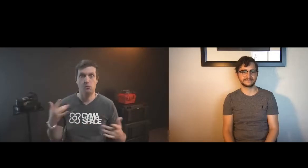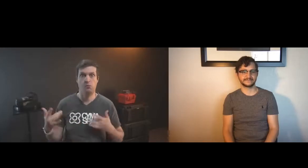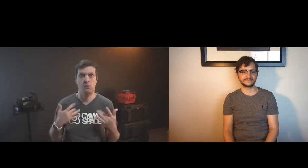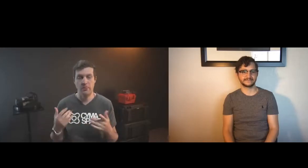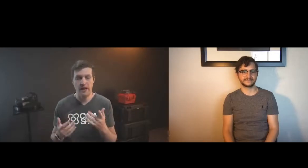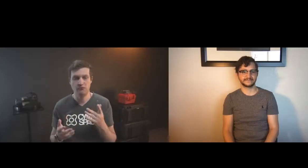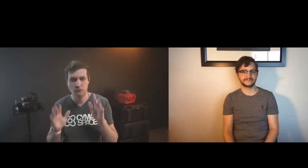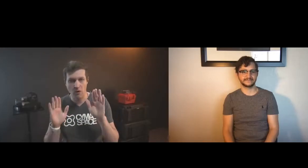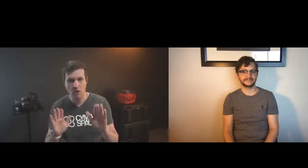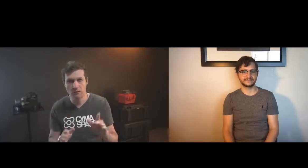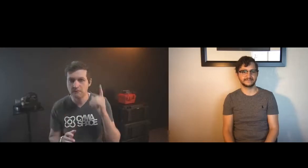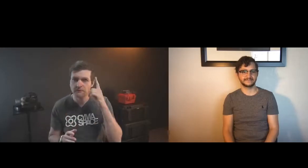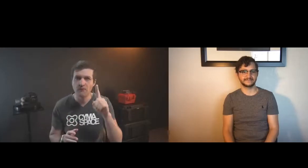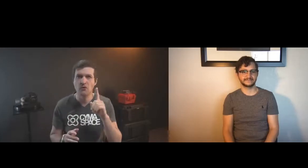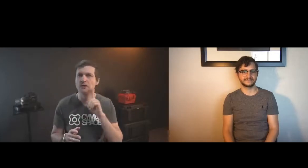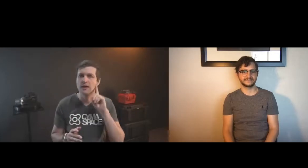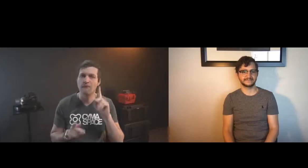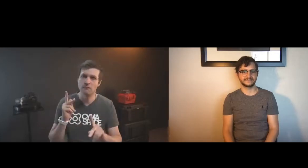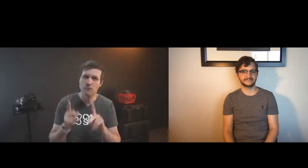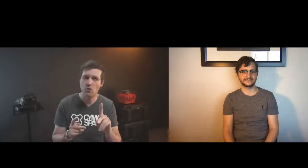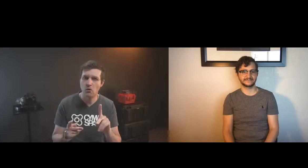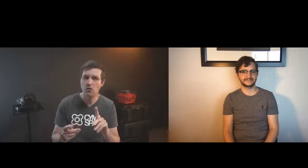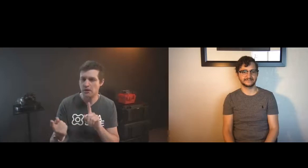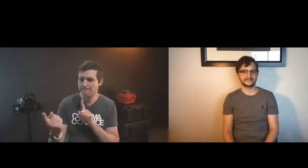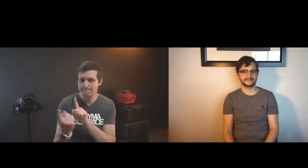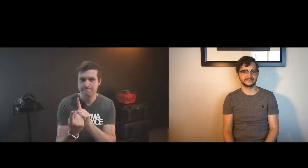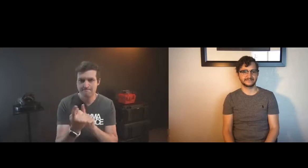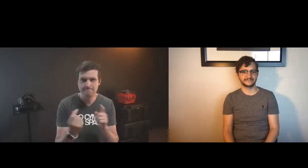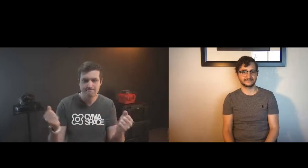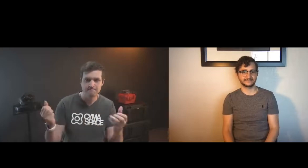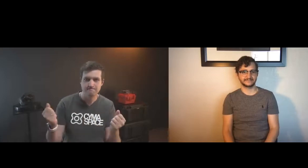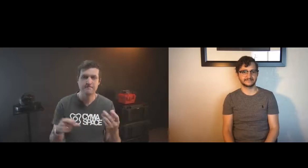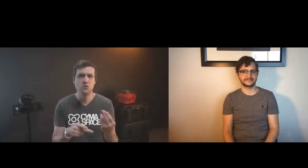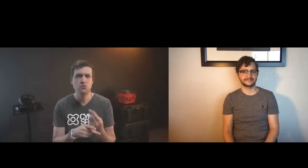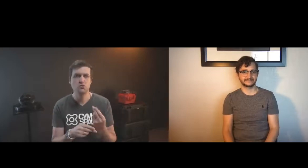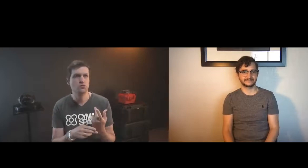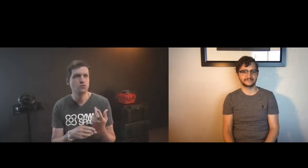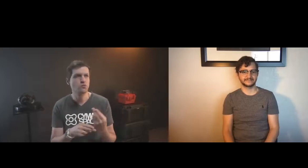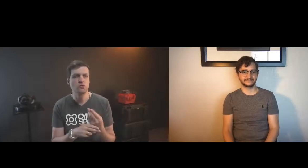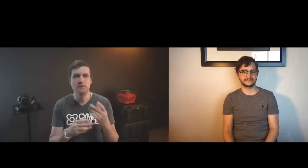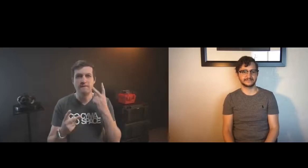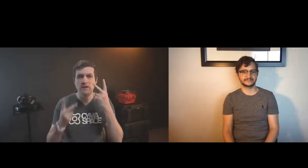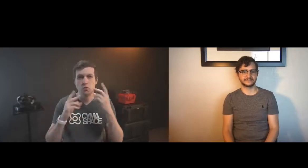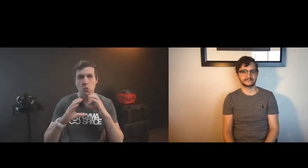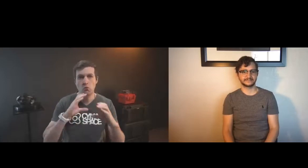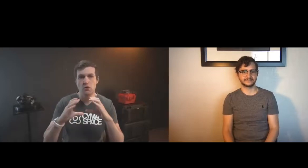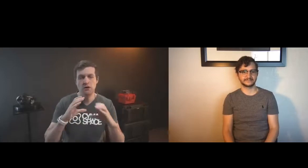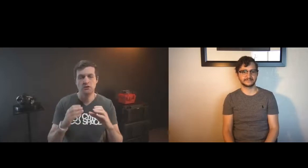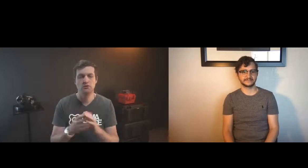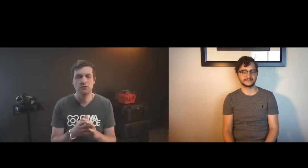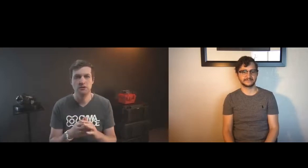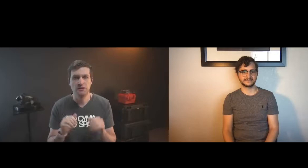there in a space and that's really exciting and that can be really awesome for deaf people to be able to meet other people